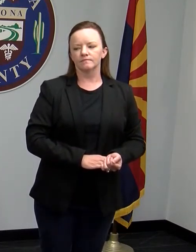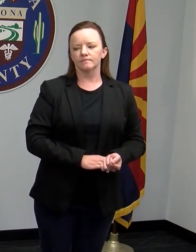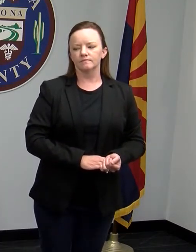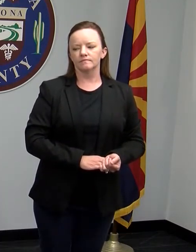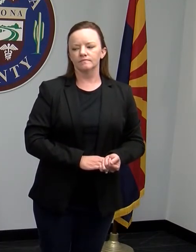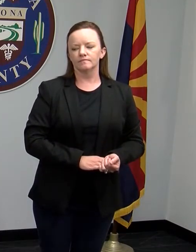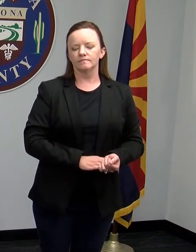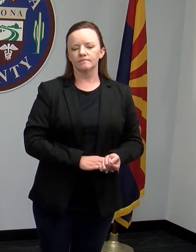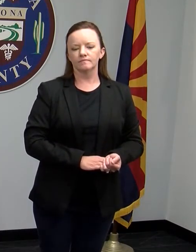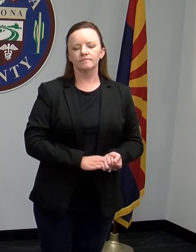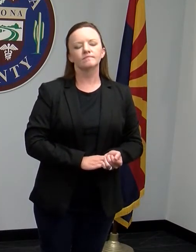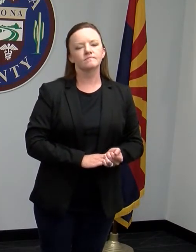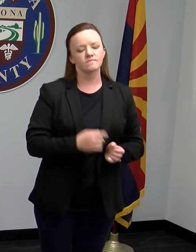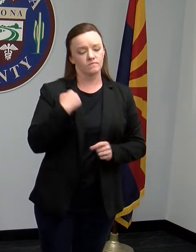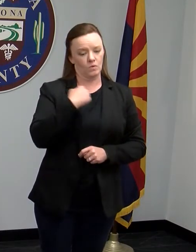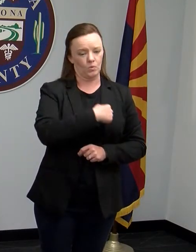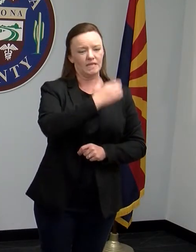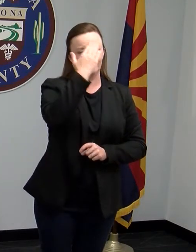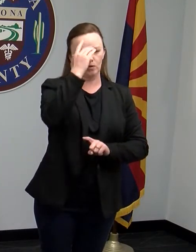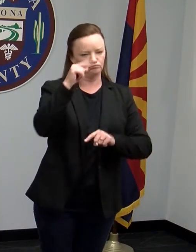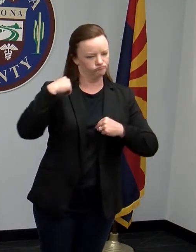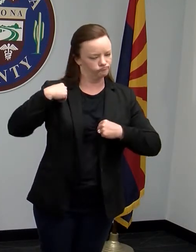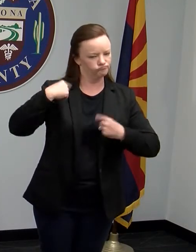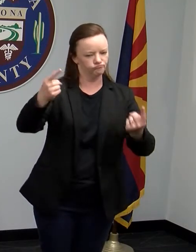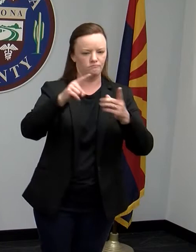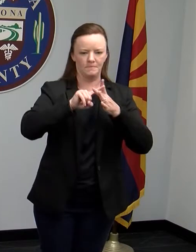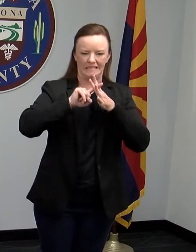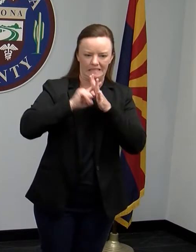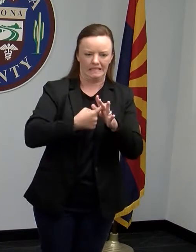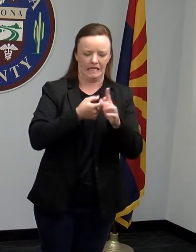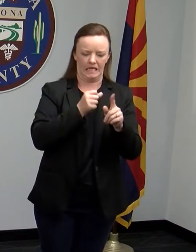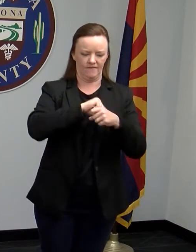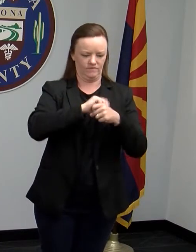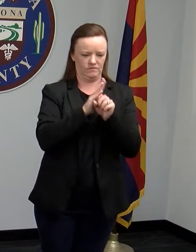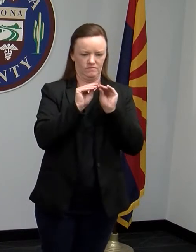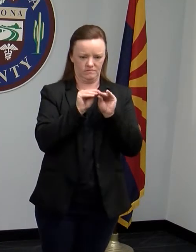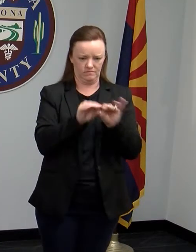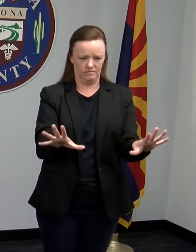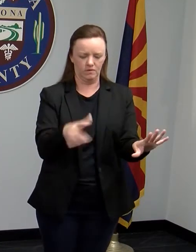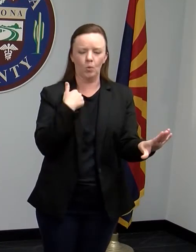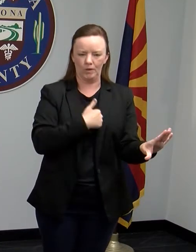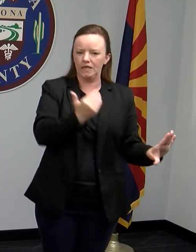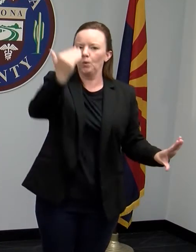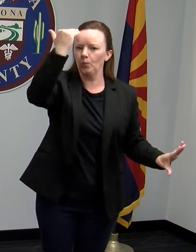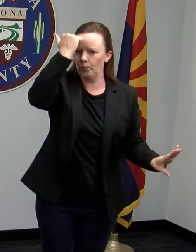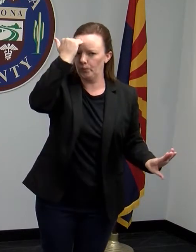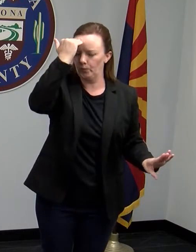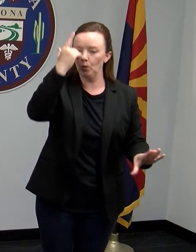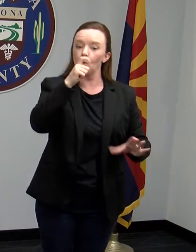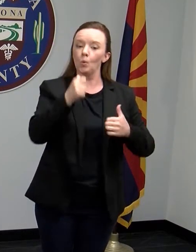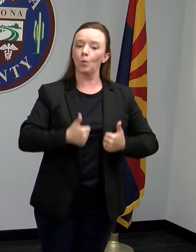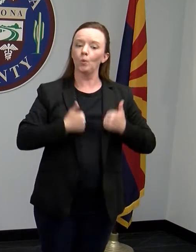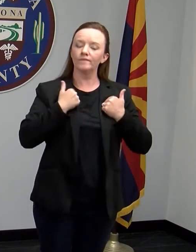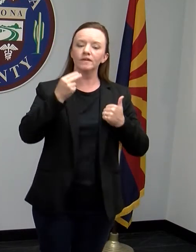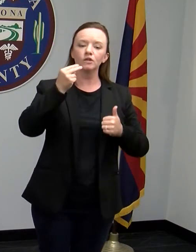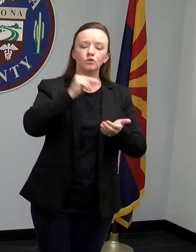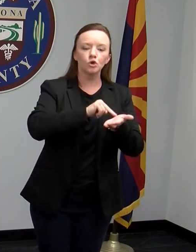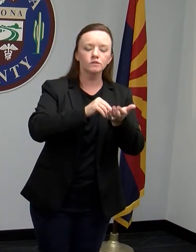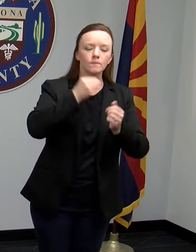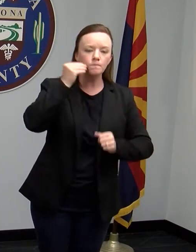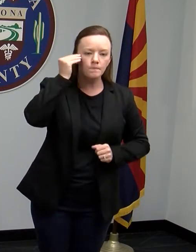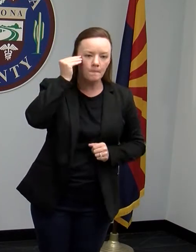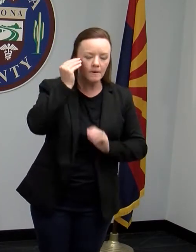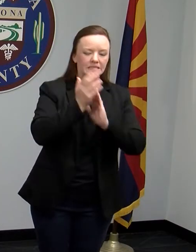So we've known since the very beginning of this outbreak that residents of nursing homes and skilled nursing